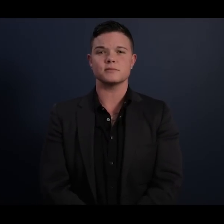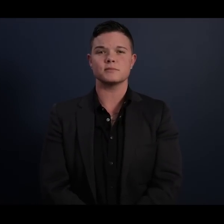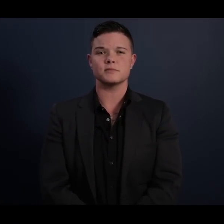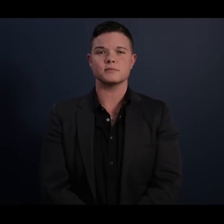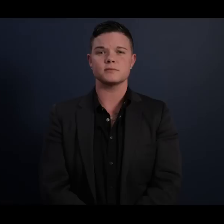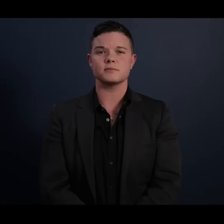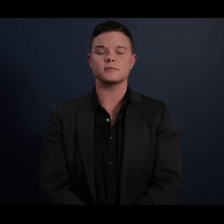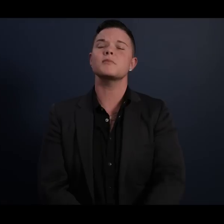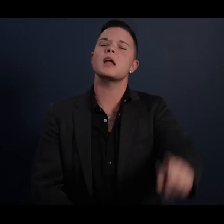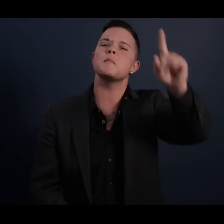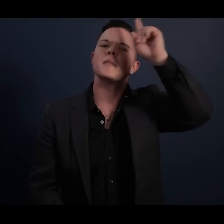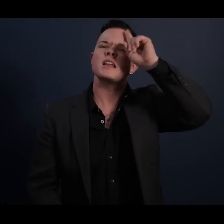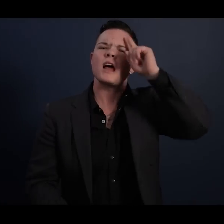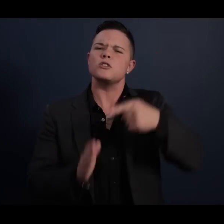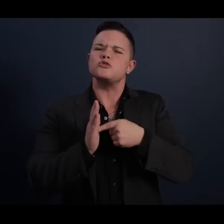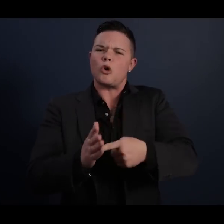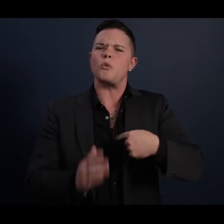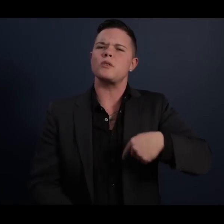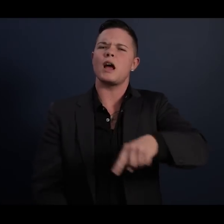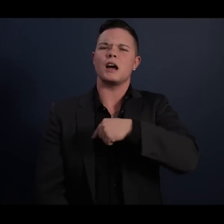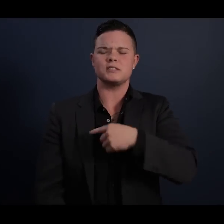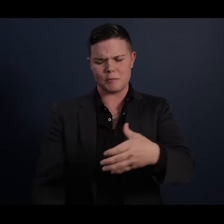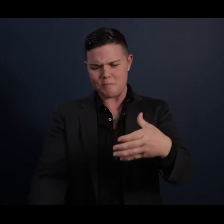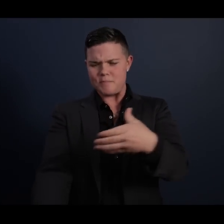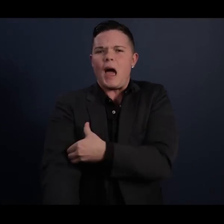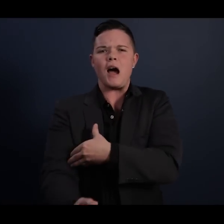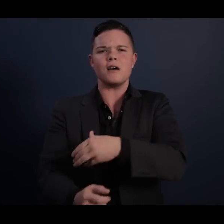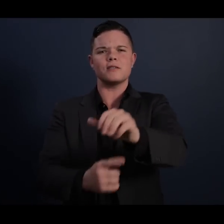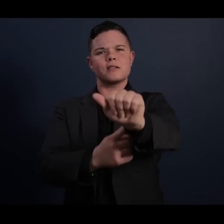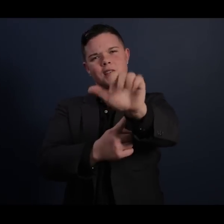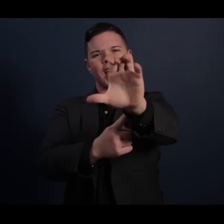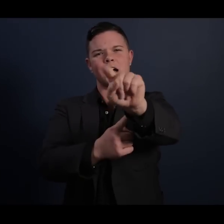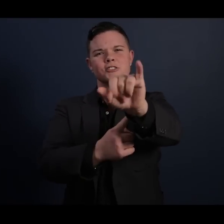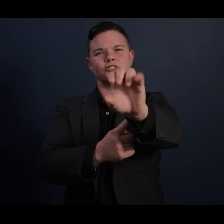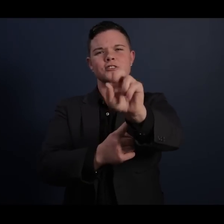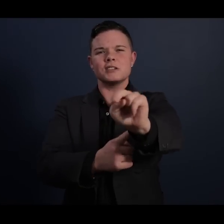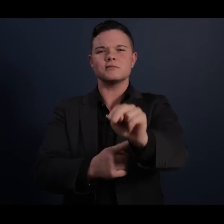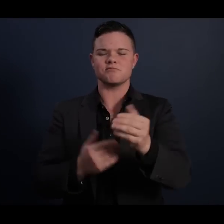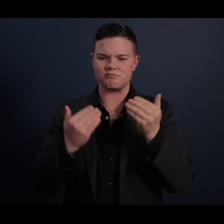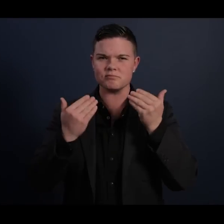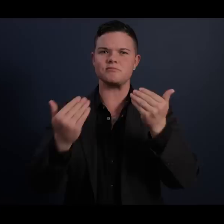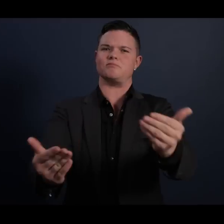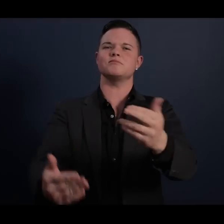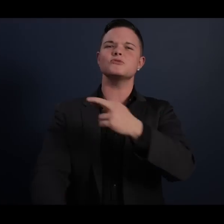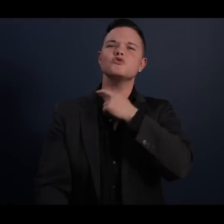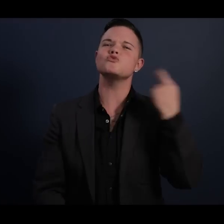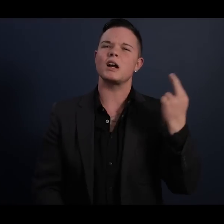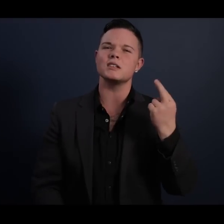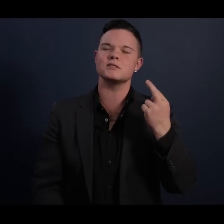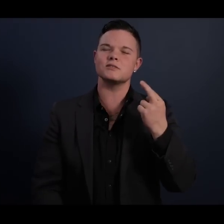Mandela showed us the power of action, of taking risks on behalf of our ideals.